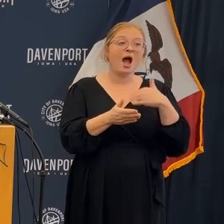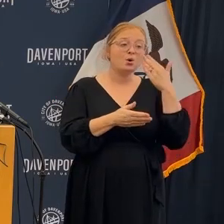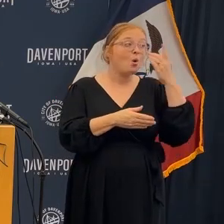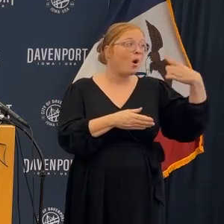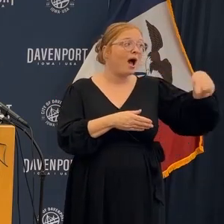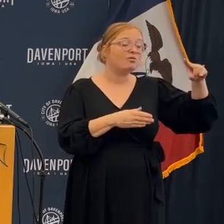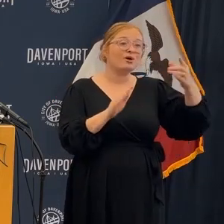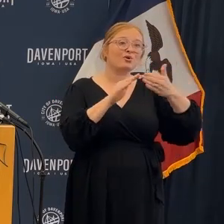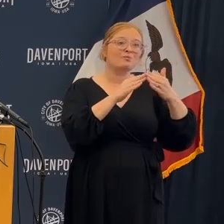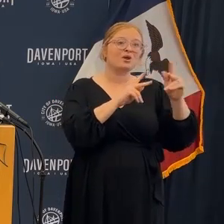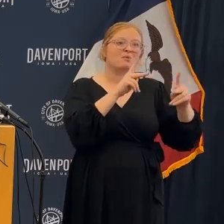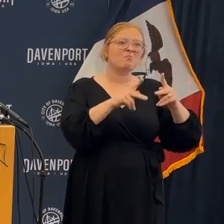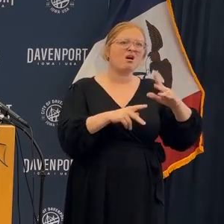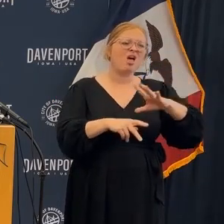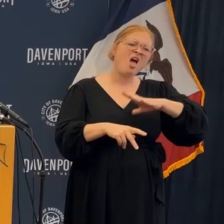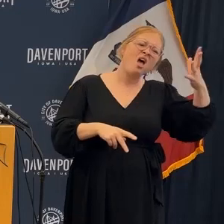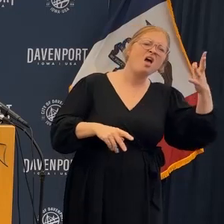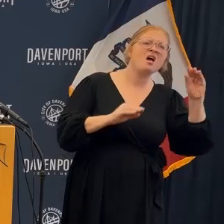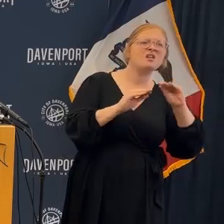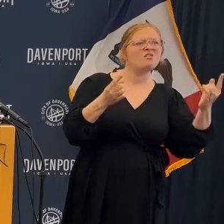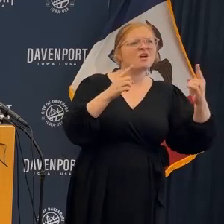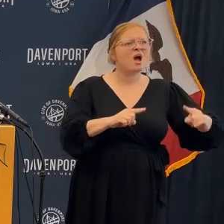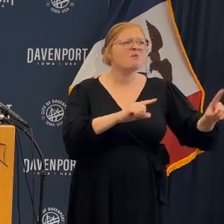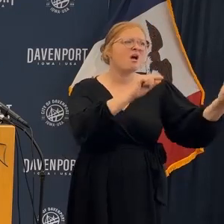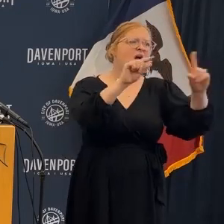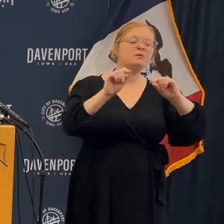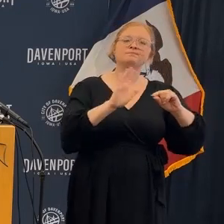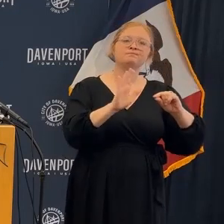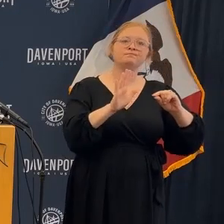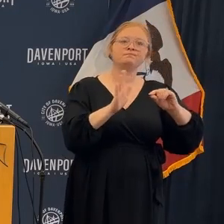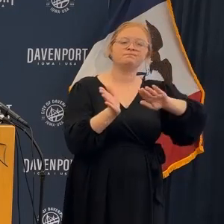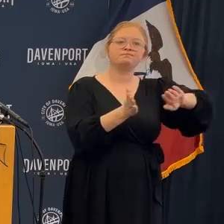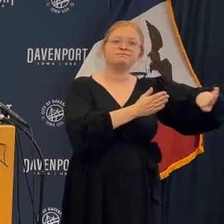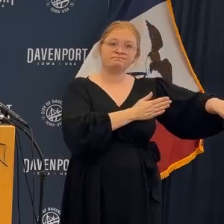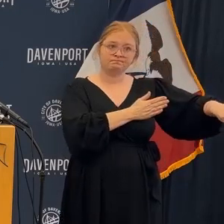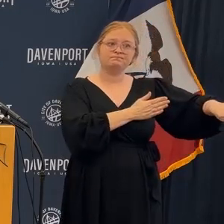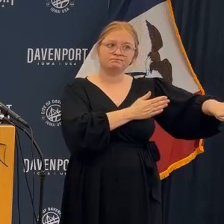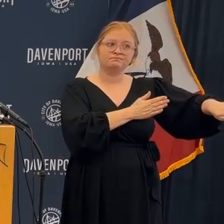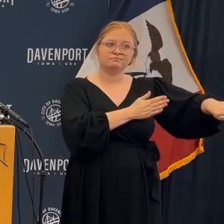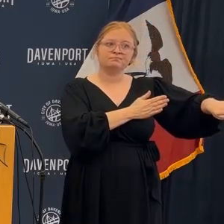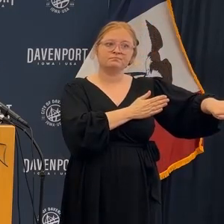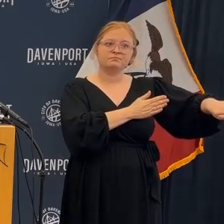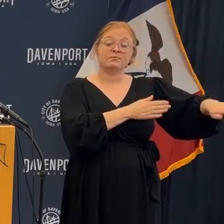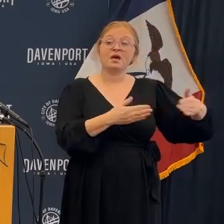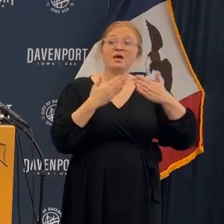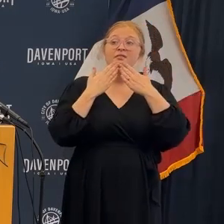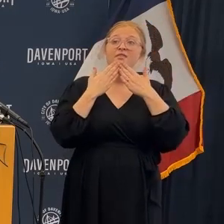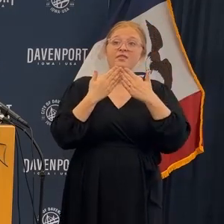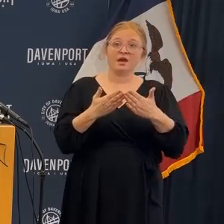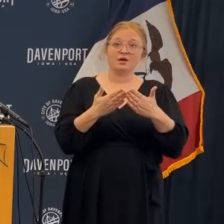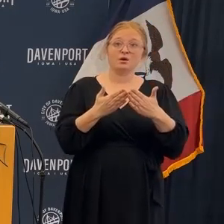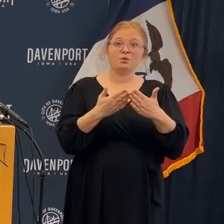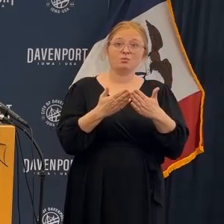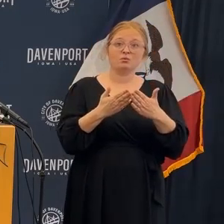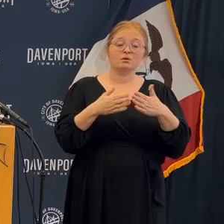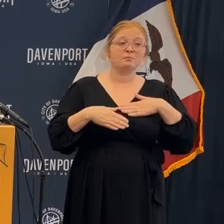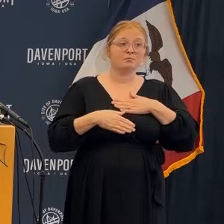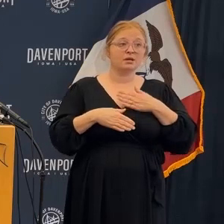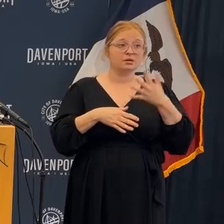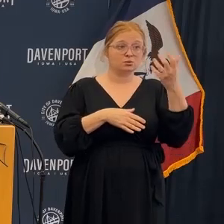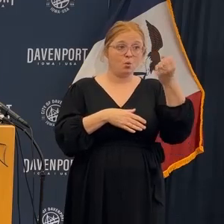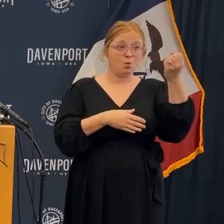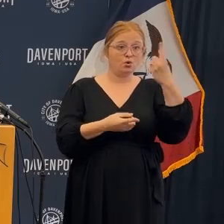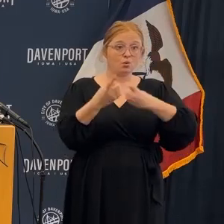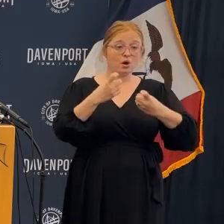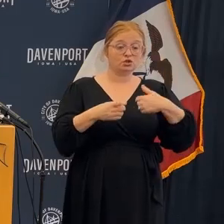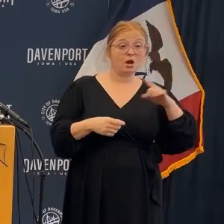nothing's happening. That is not true, and you're going to hear about that. So, thank you. You'll hear from many speakers, so again,